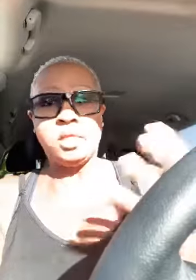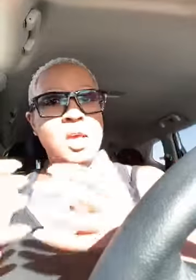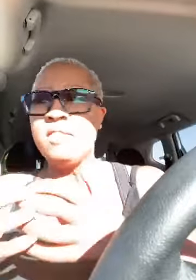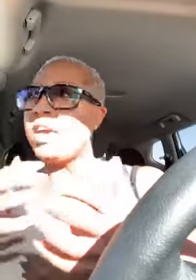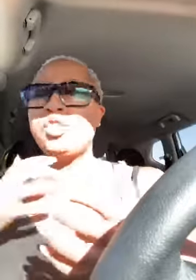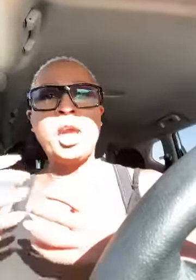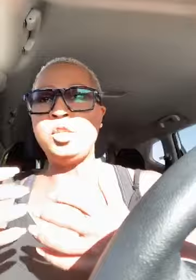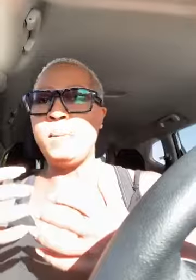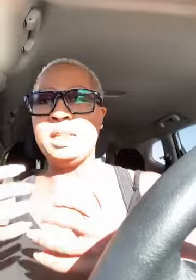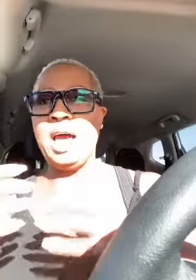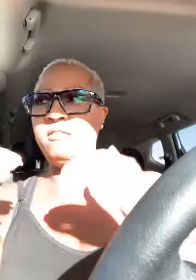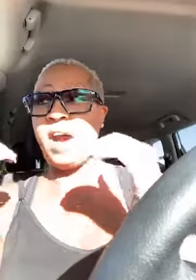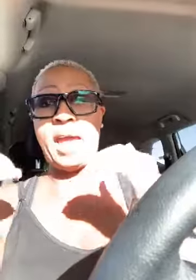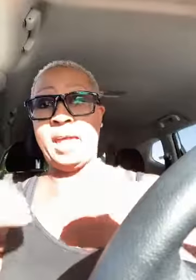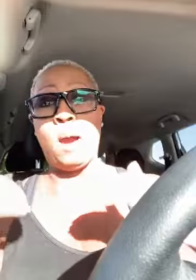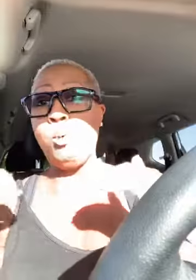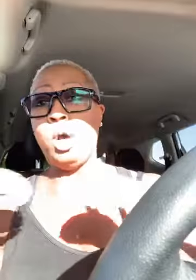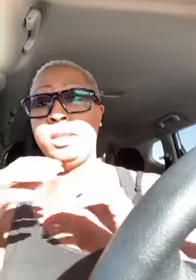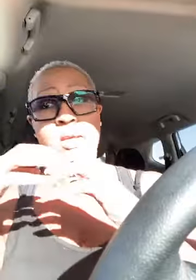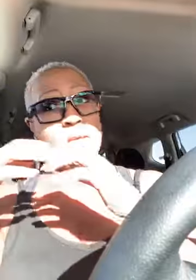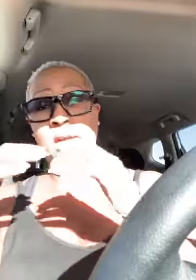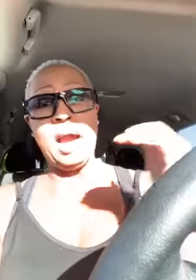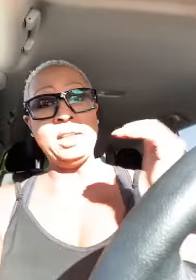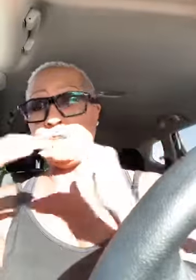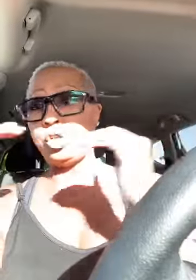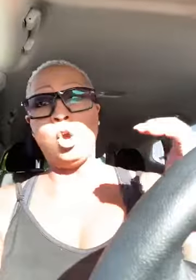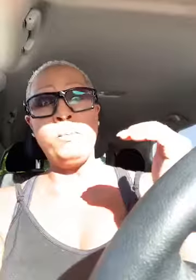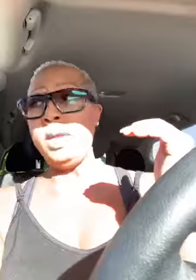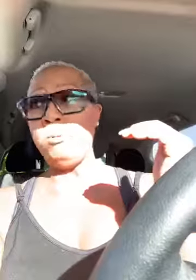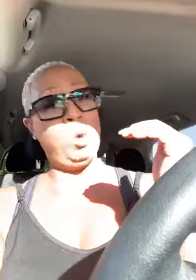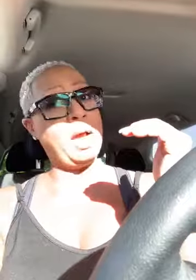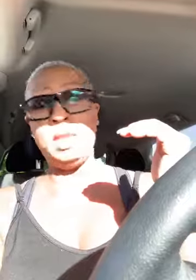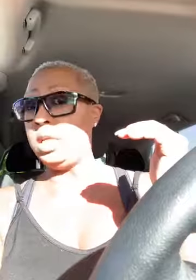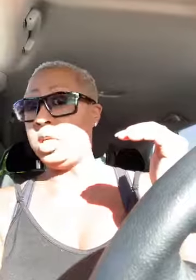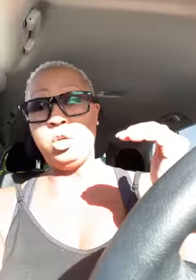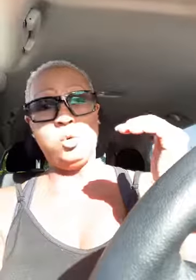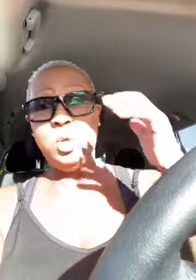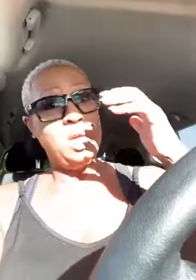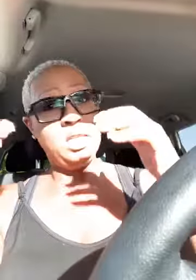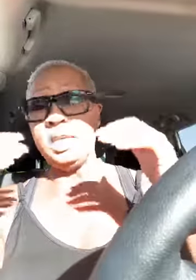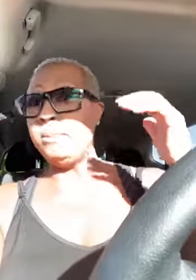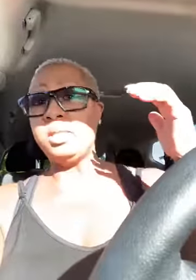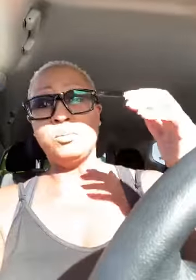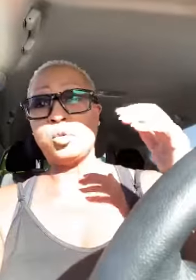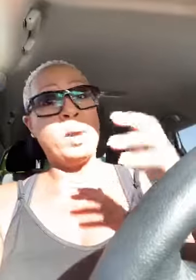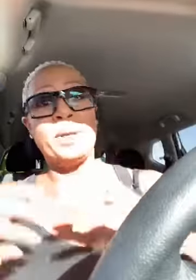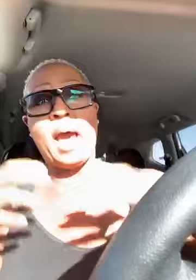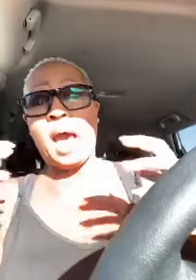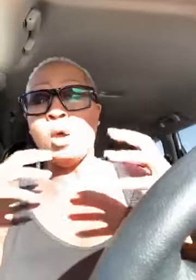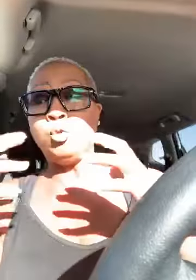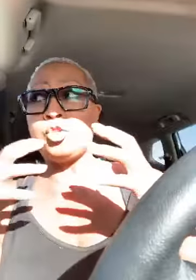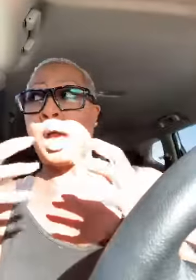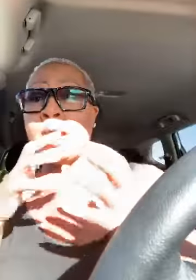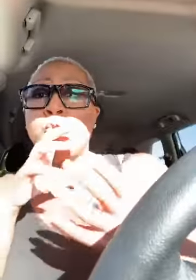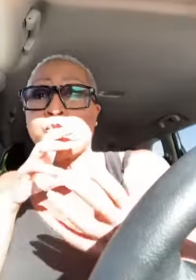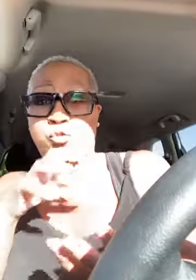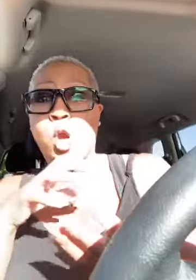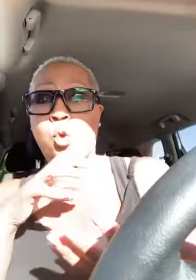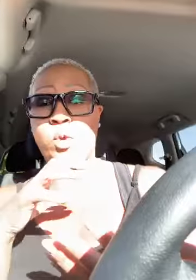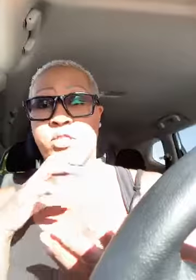they changed my life and i'm one god just show me what i need to do give me some script and i i don't i don't struggle with